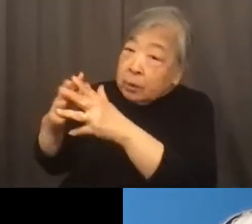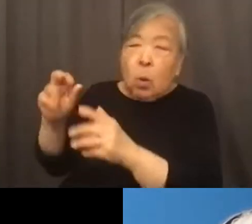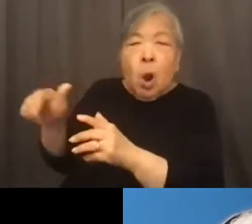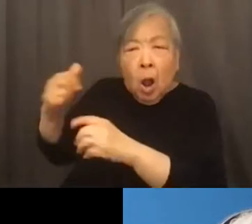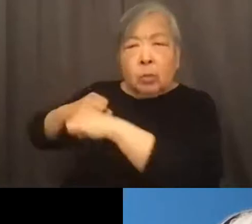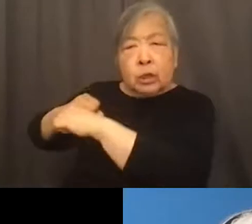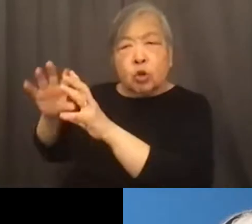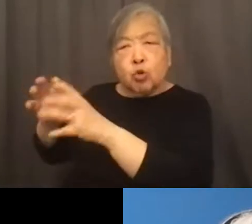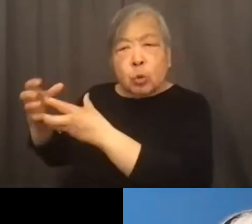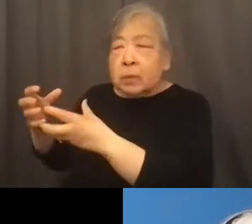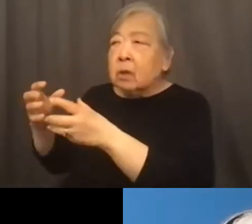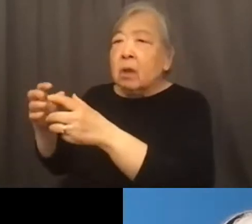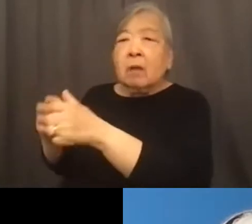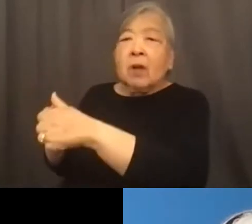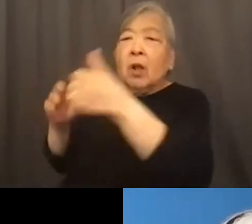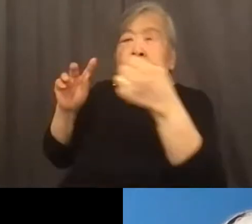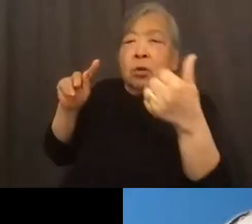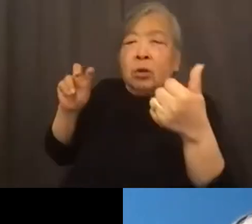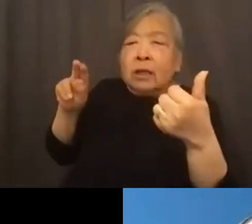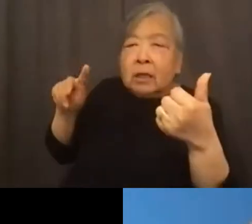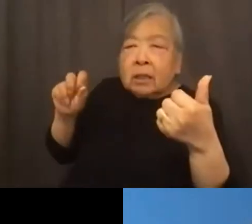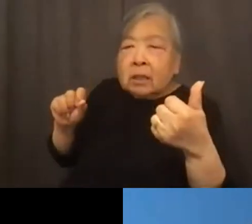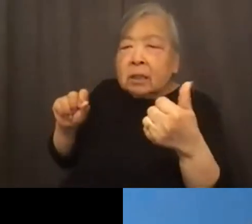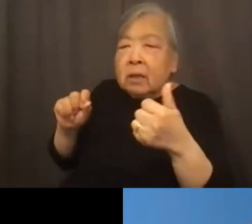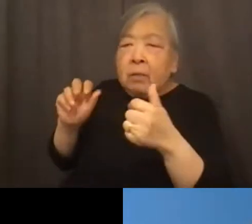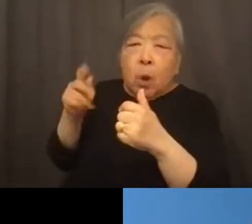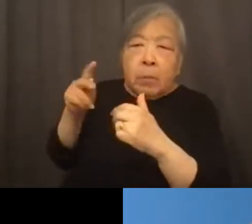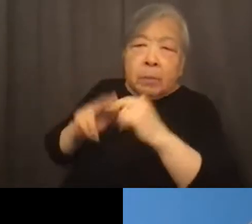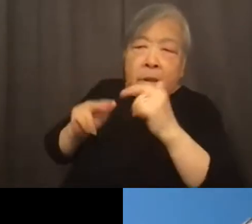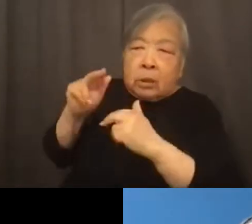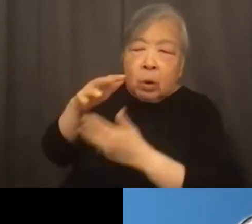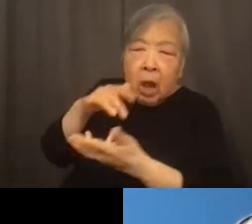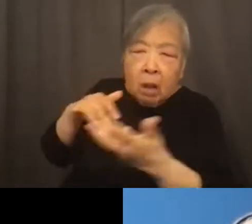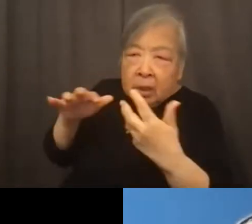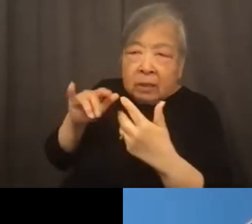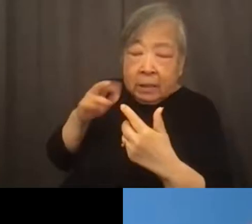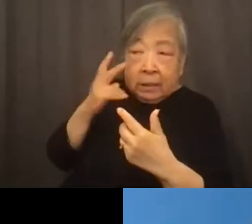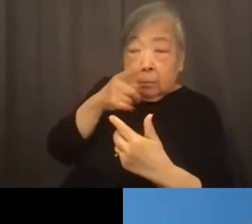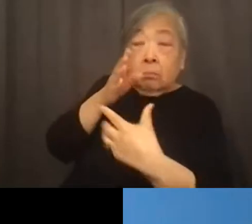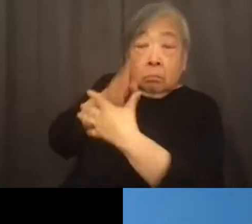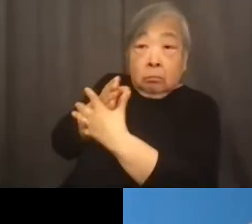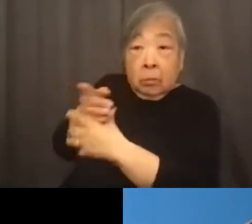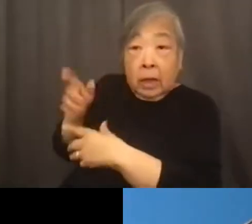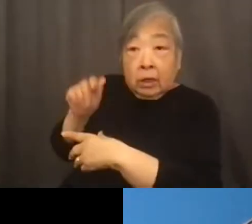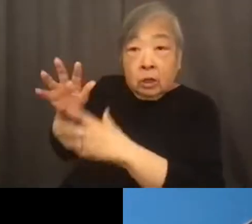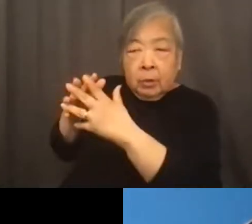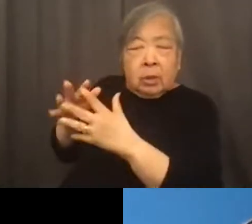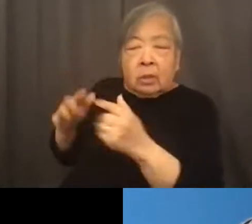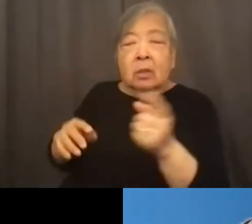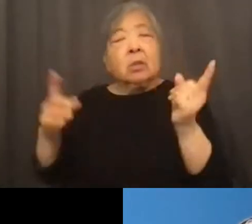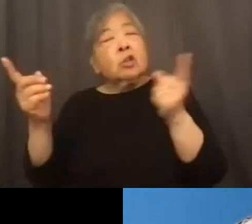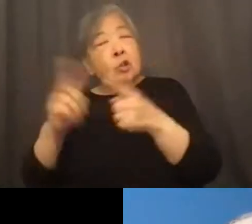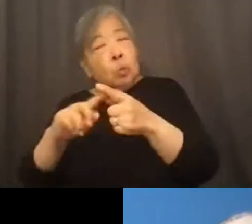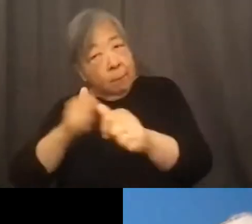by other tenants of an apartment building or complex? In order to avoid potential liability, housing providers